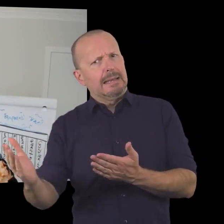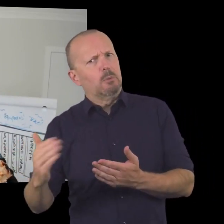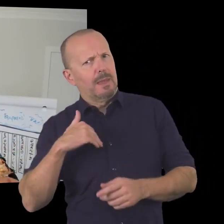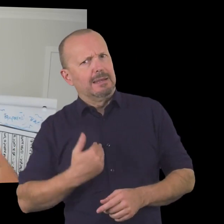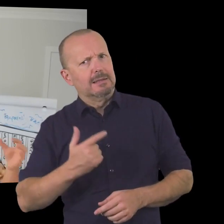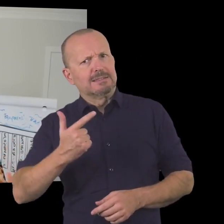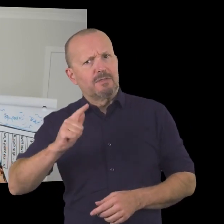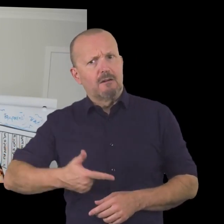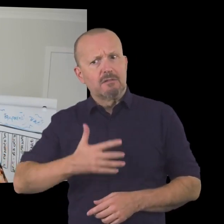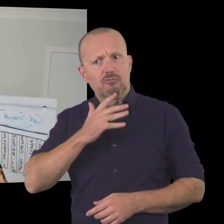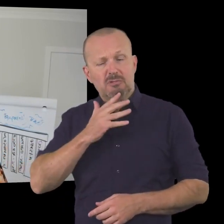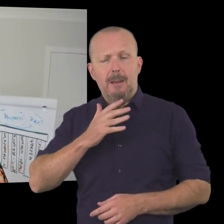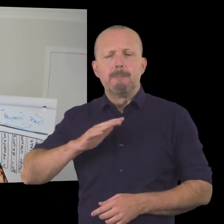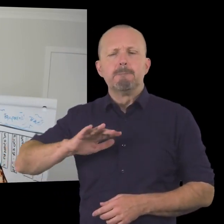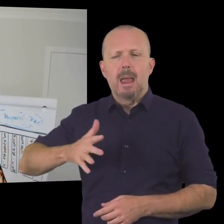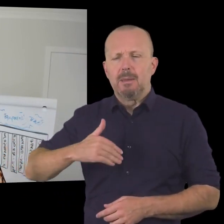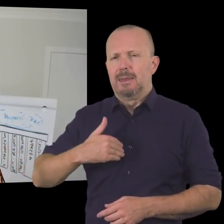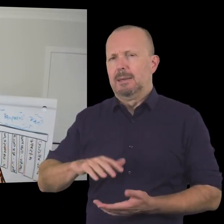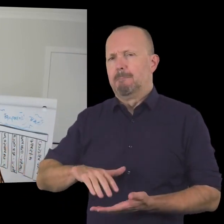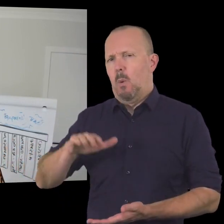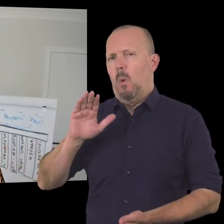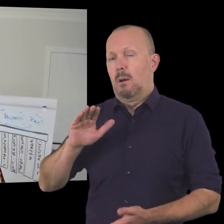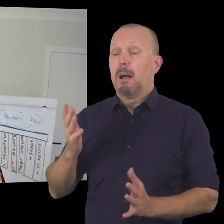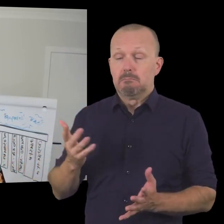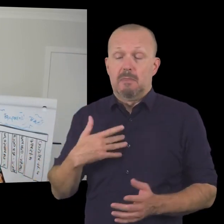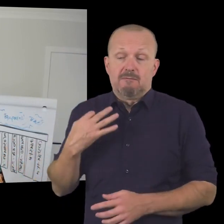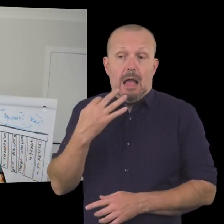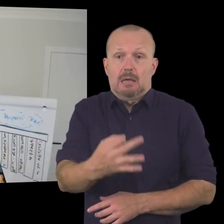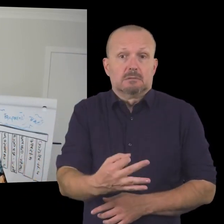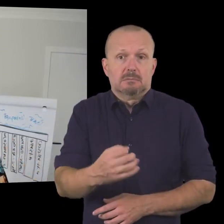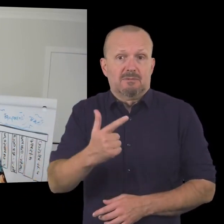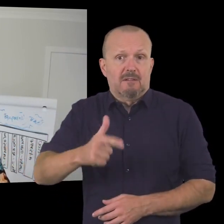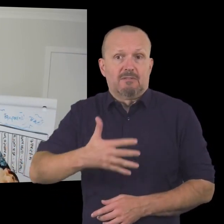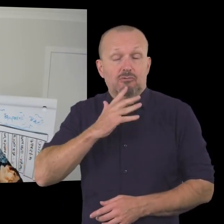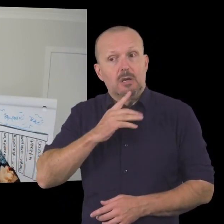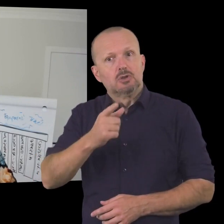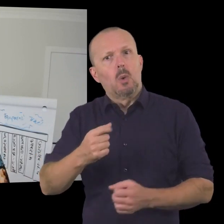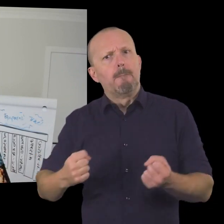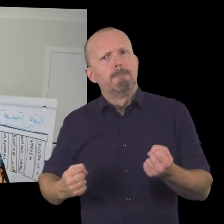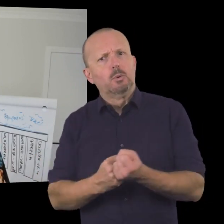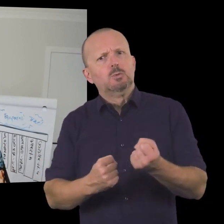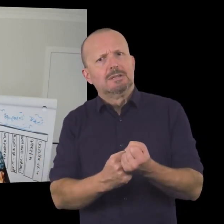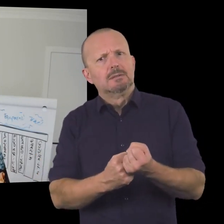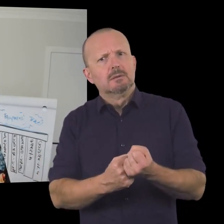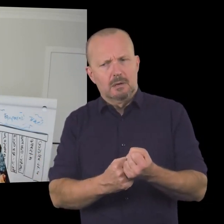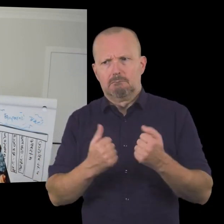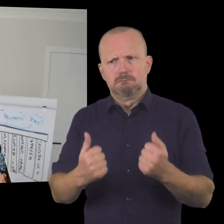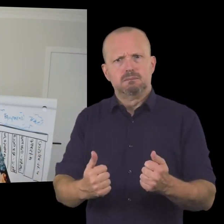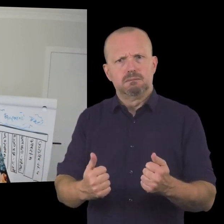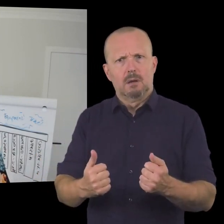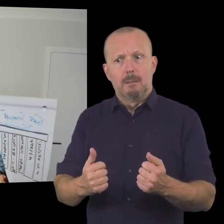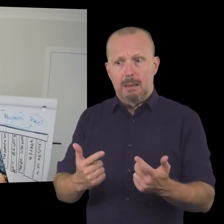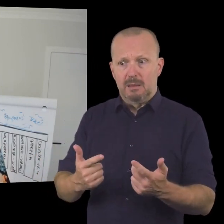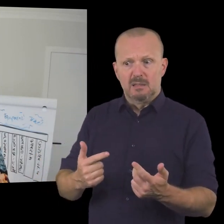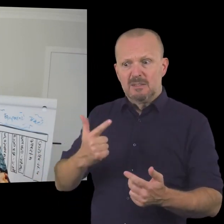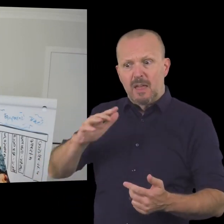possibly they might need a little bit more than the seven thousand five hundred that they're looking through to raise through boosted uh but boosted is an awesome opportunity